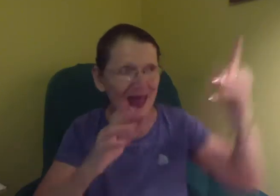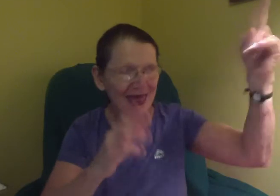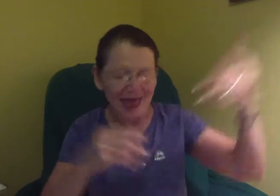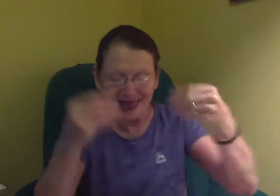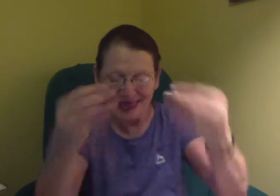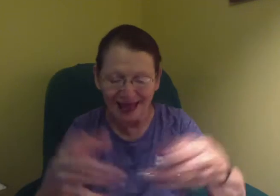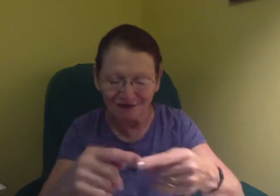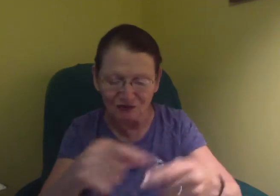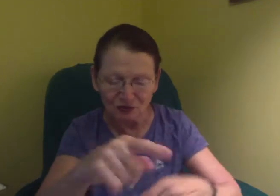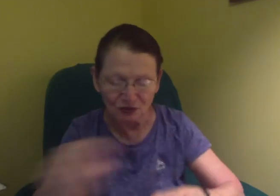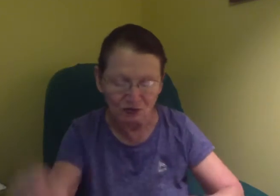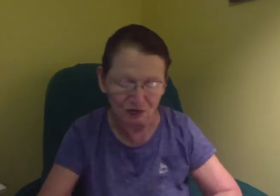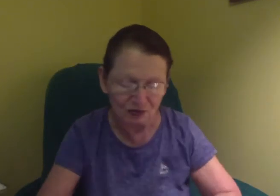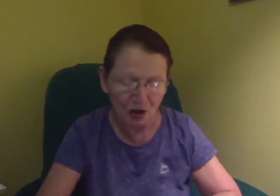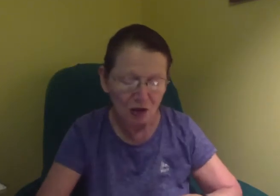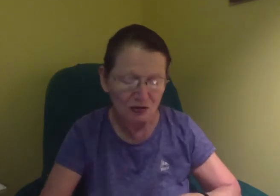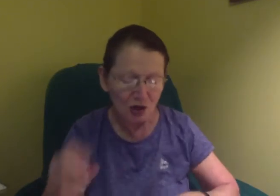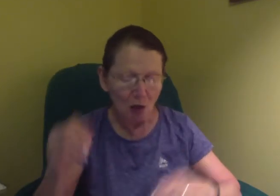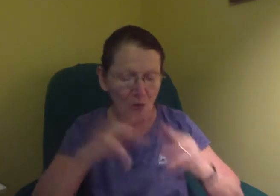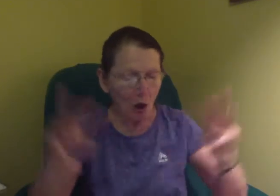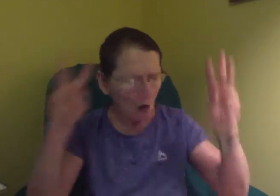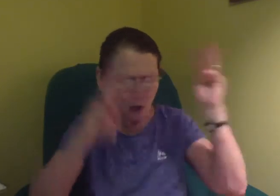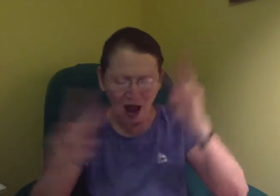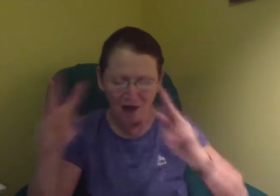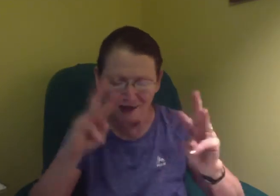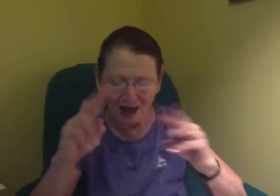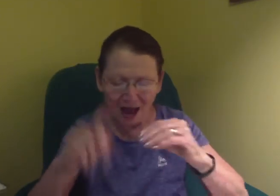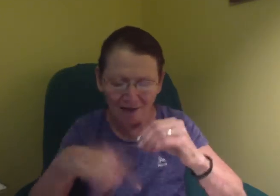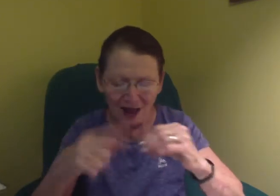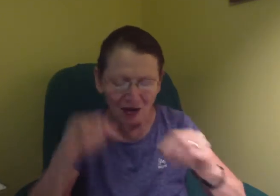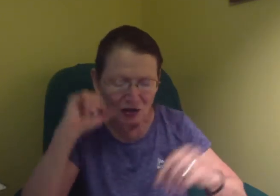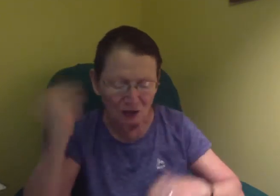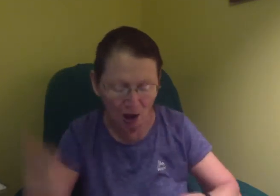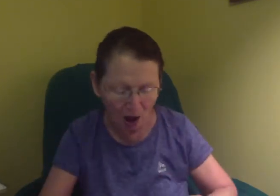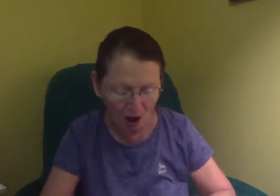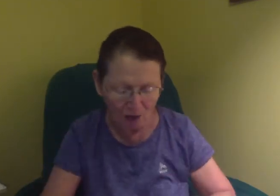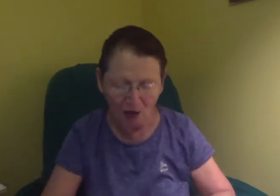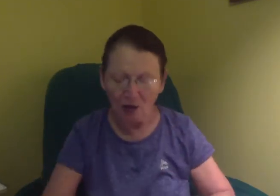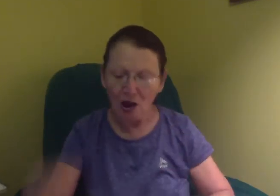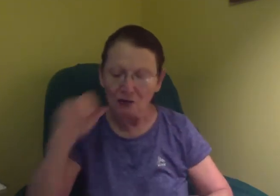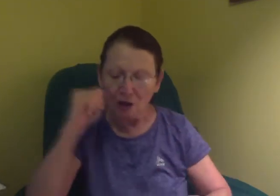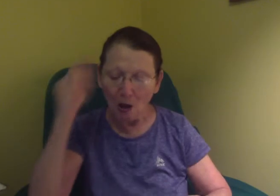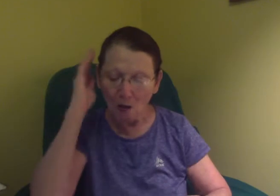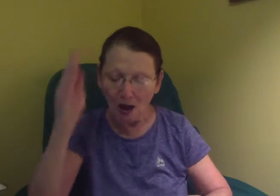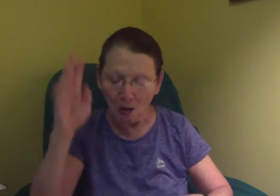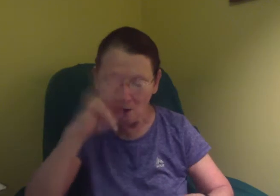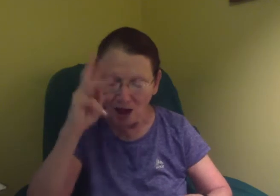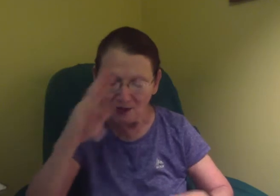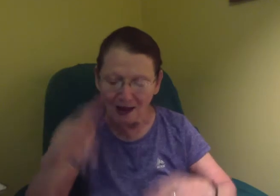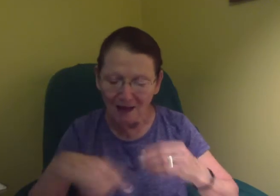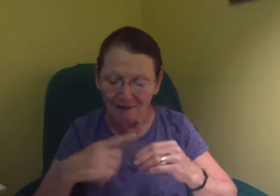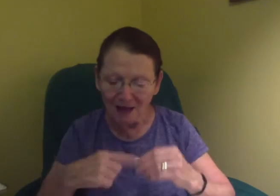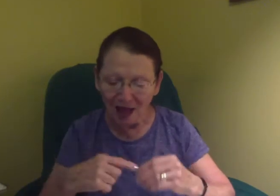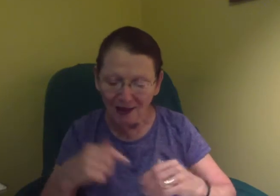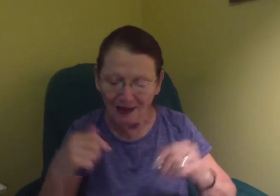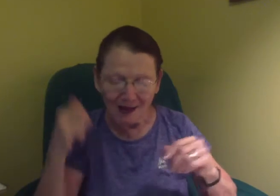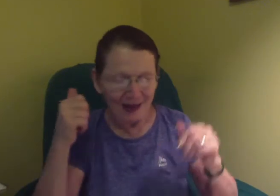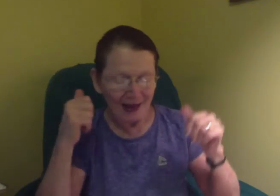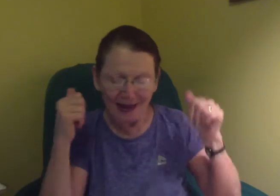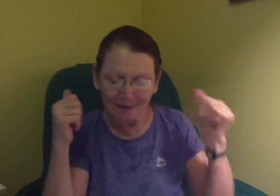find if family, but I was about to if